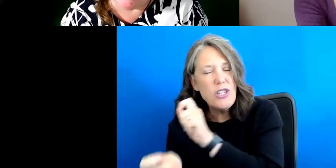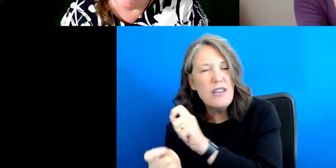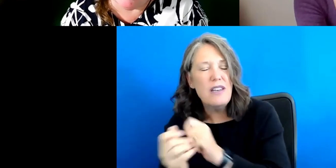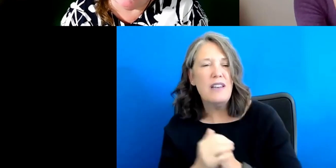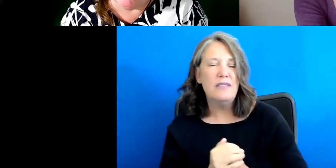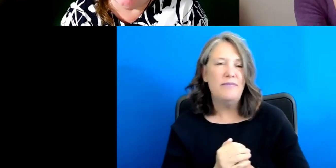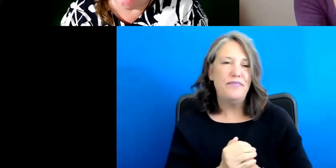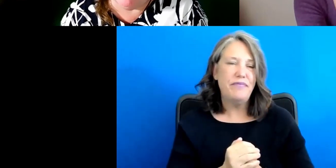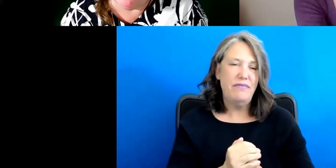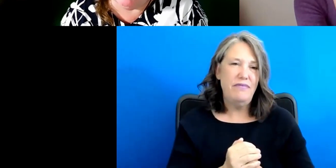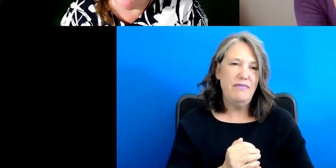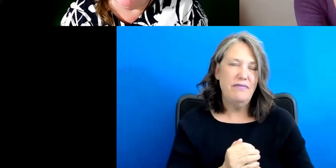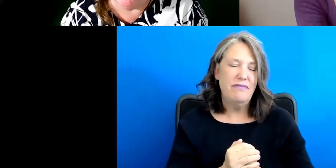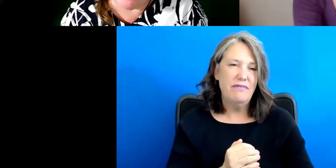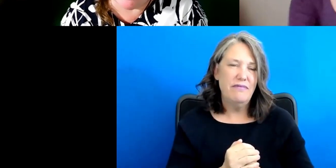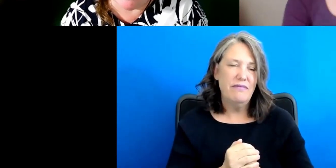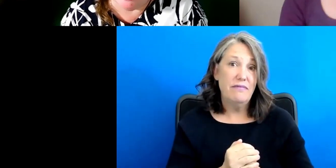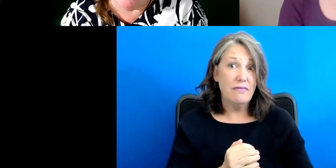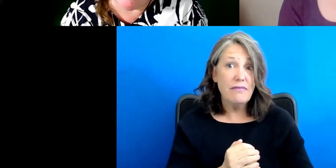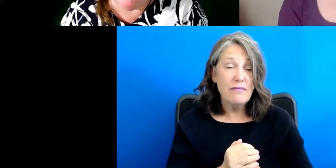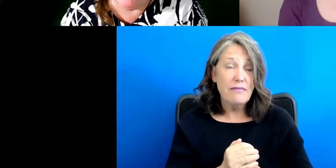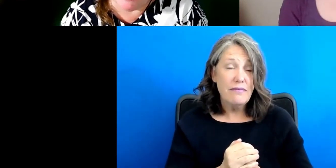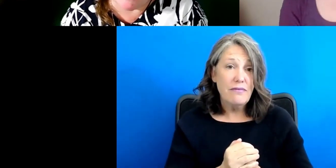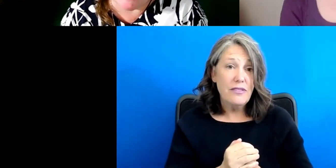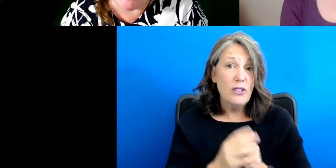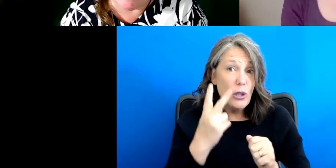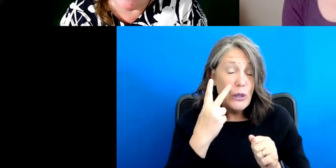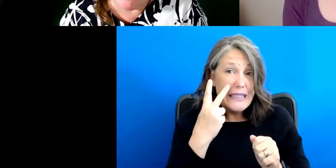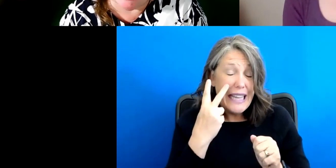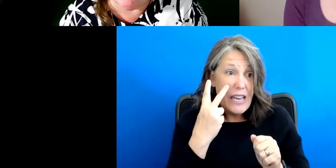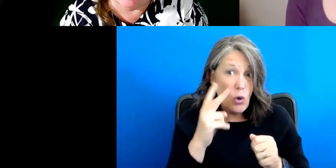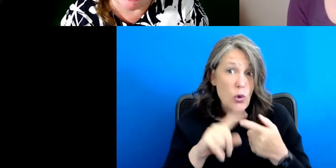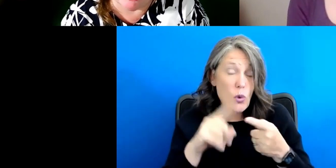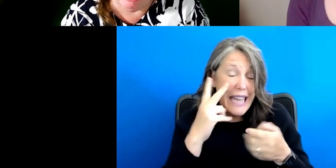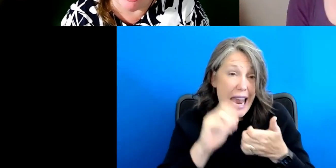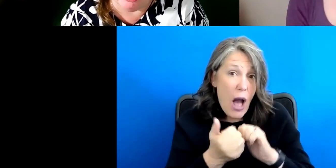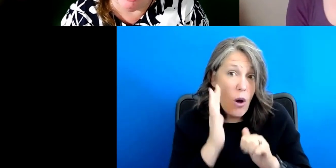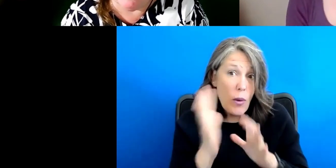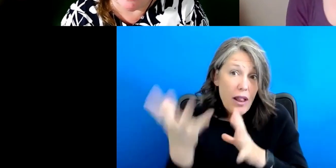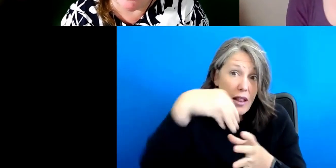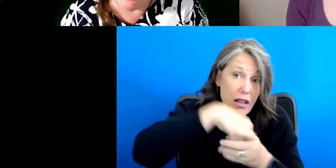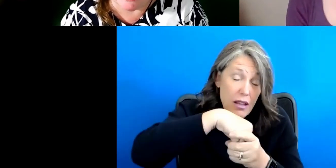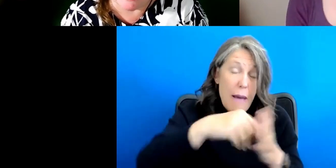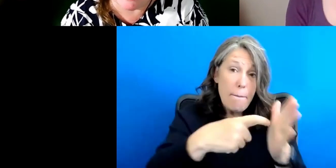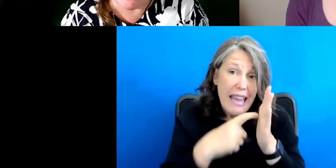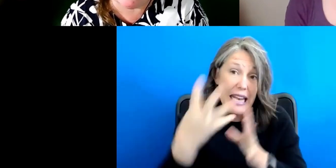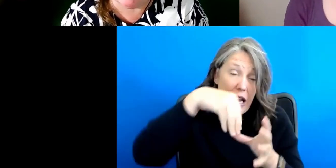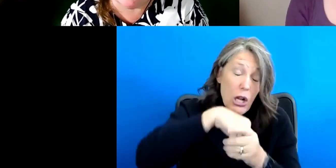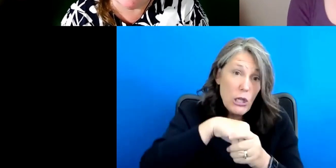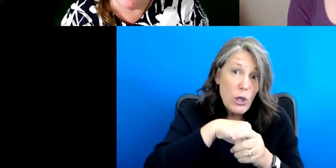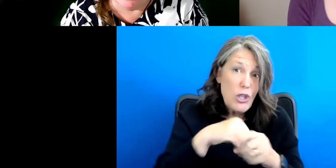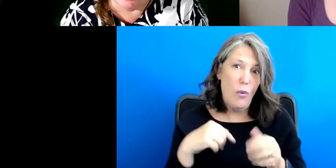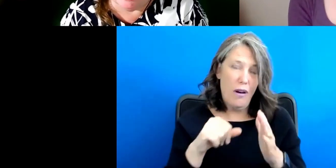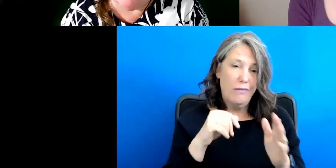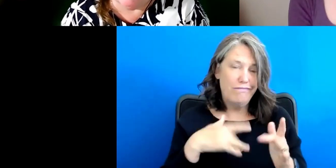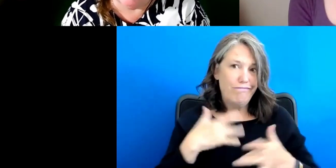And, you know, we're really looking forward to seeing how they will mandate inclusion across all of the agencies sectors.